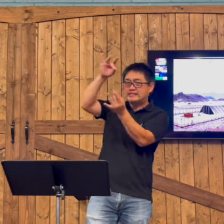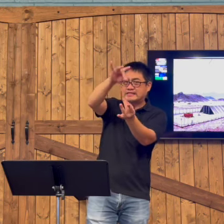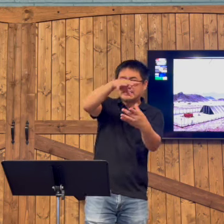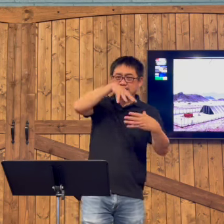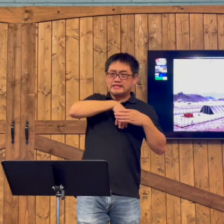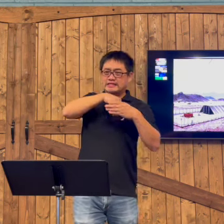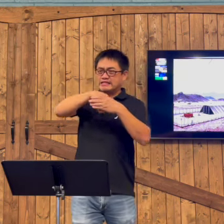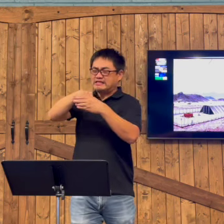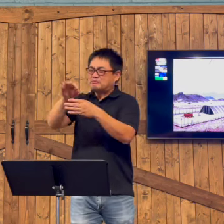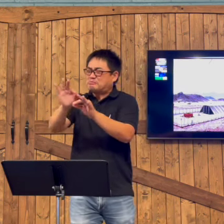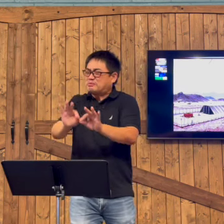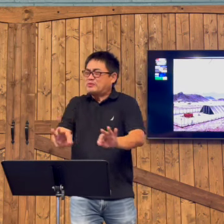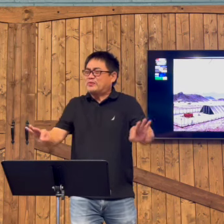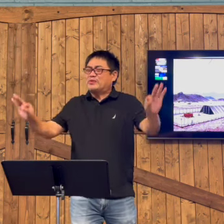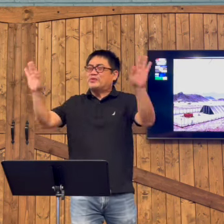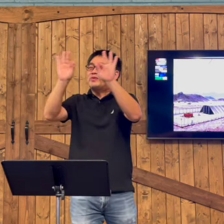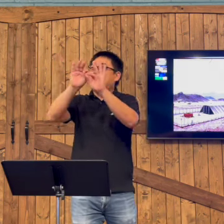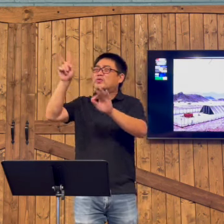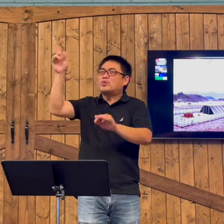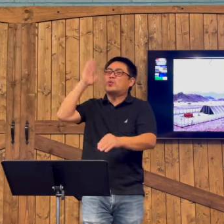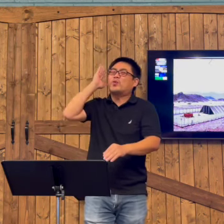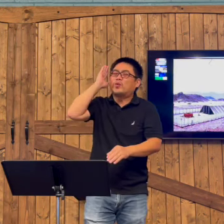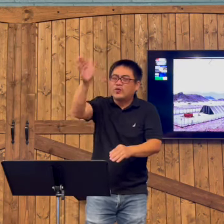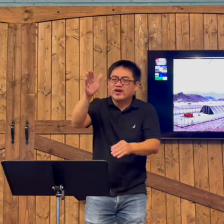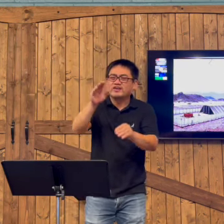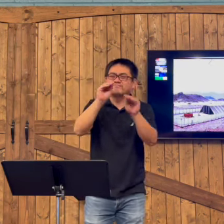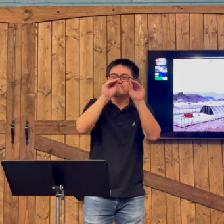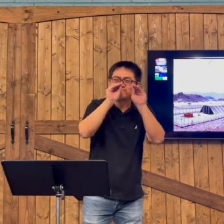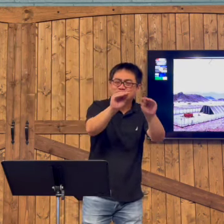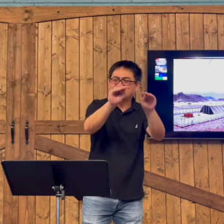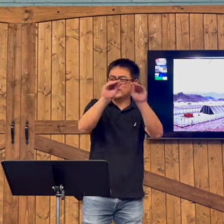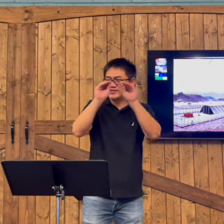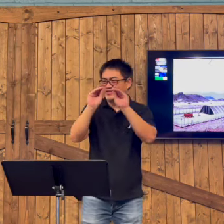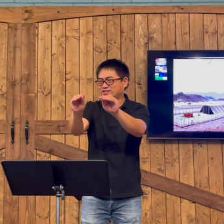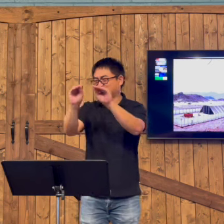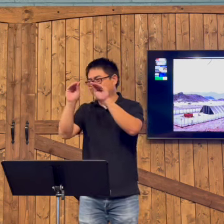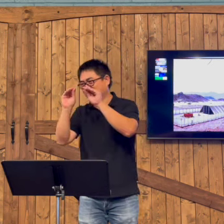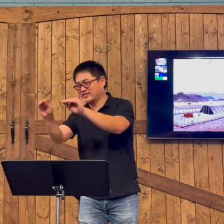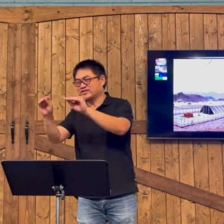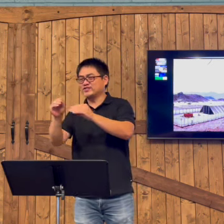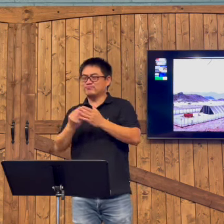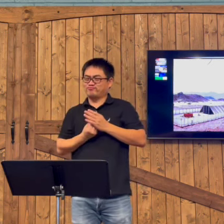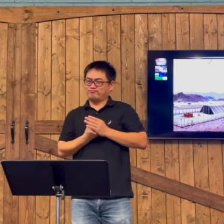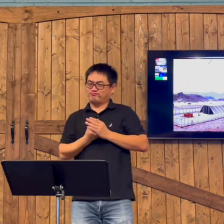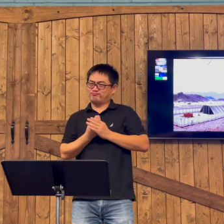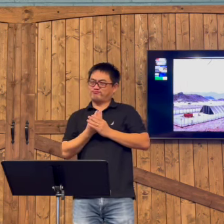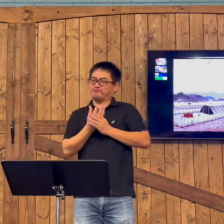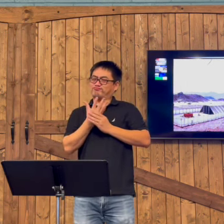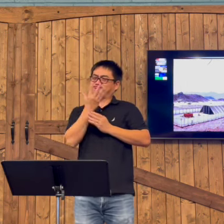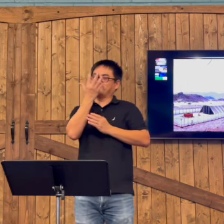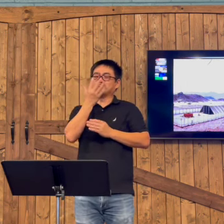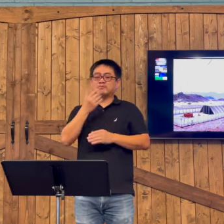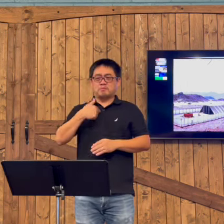That I'm going to be sending the Holy Spirit. And the Holy Spirit is vital in teaching you to grow